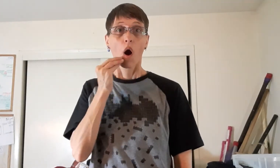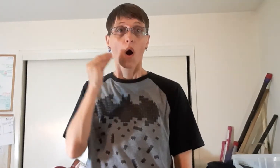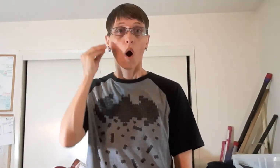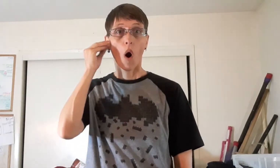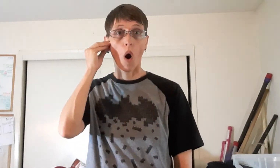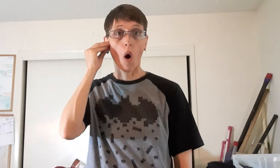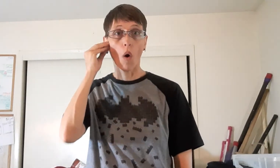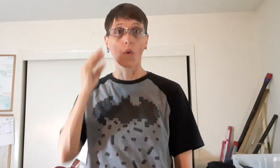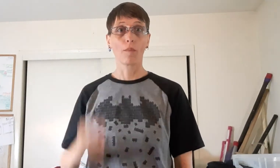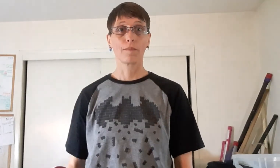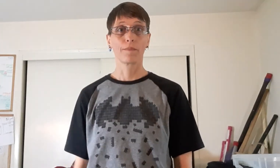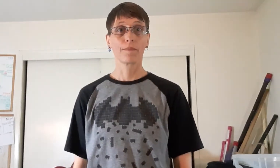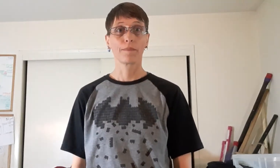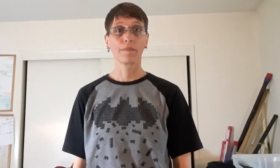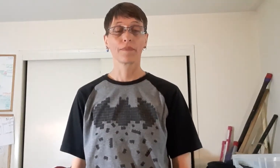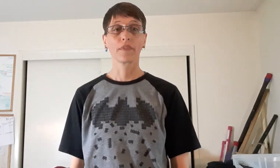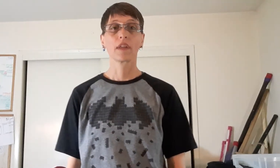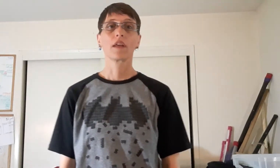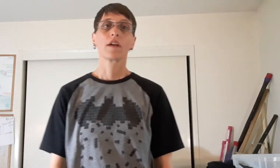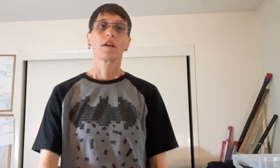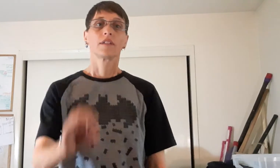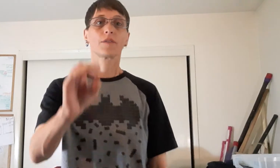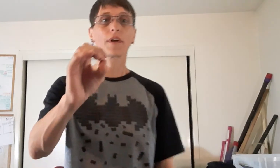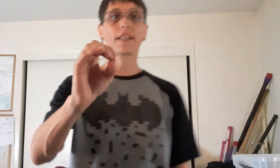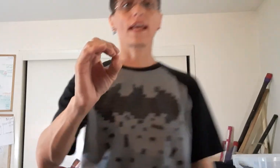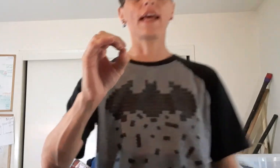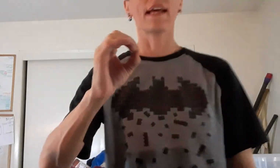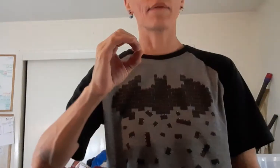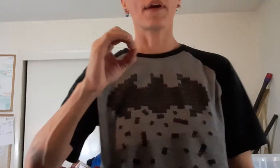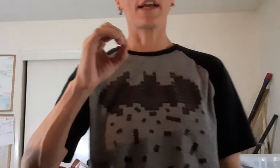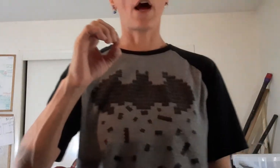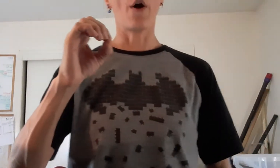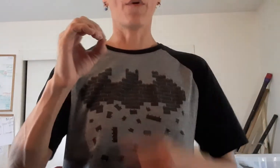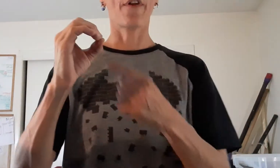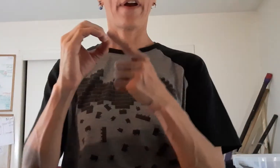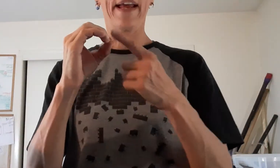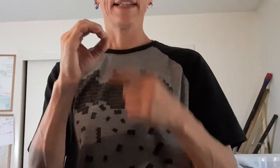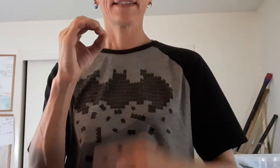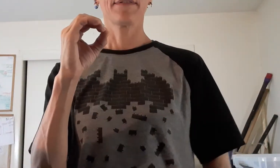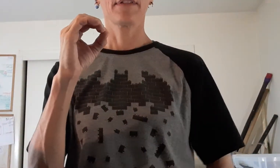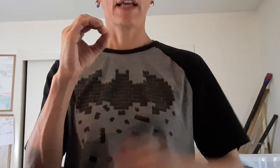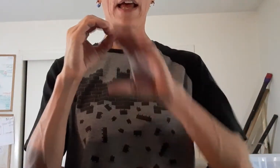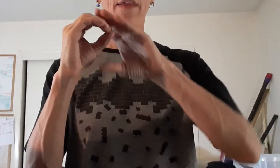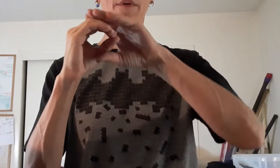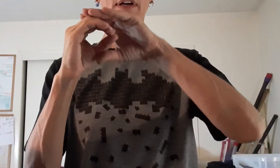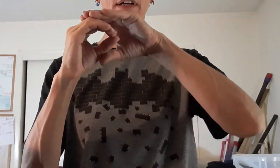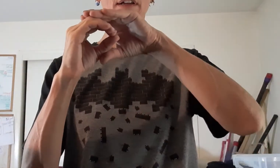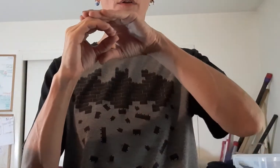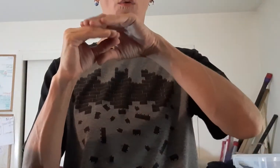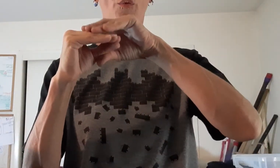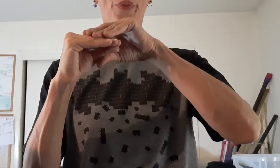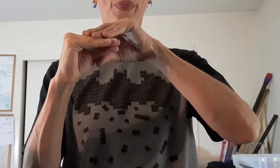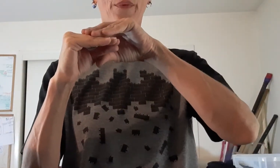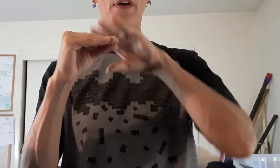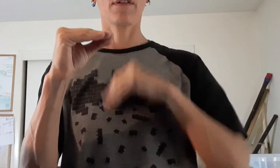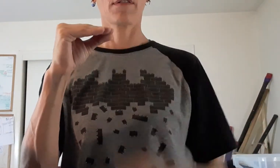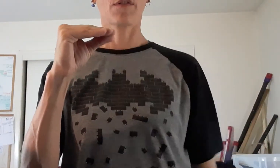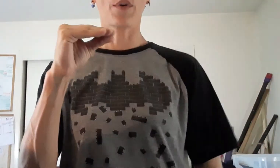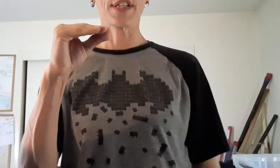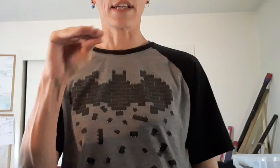Home. Home. Home. we're going to take and make an O with our hands, and then we're going to squish it.